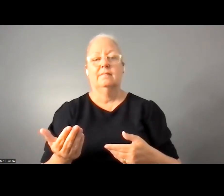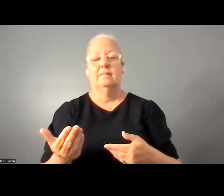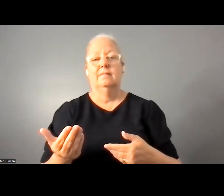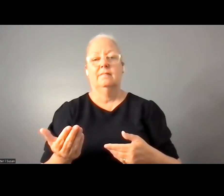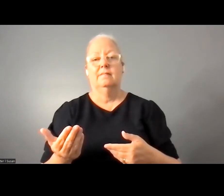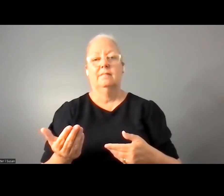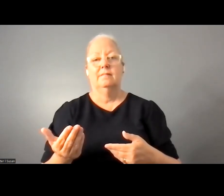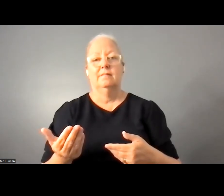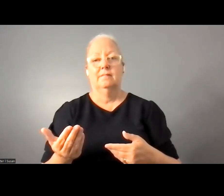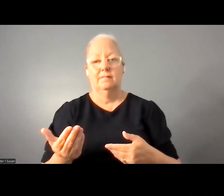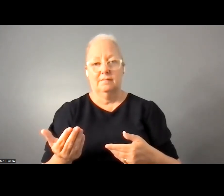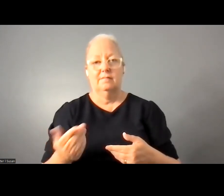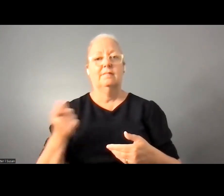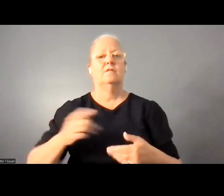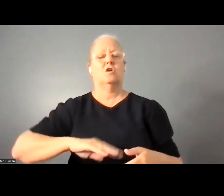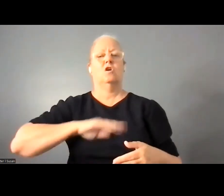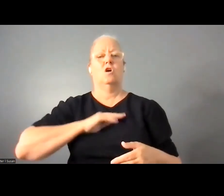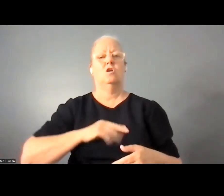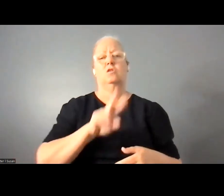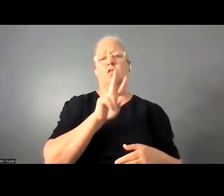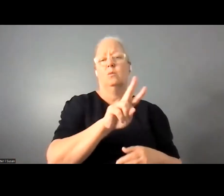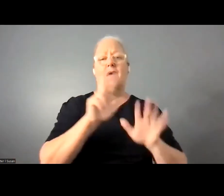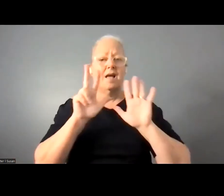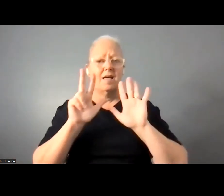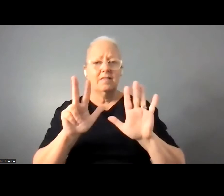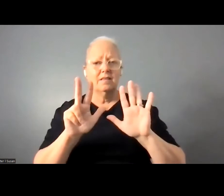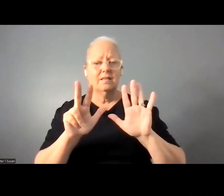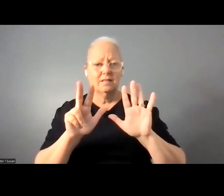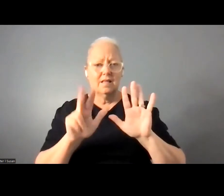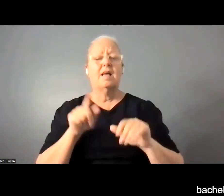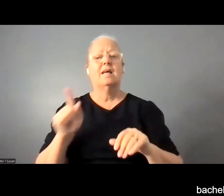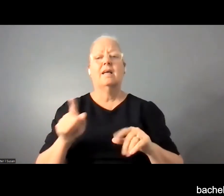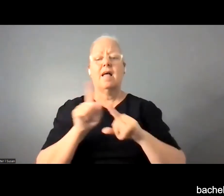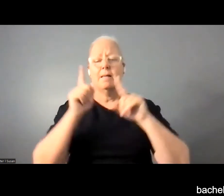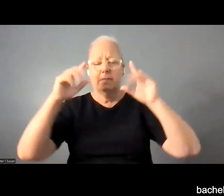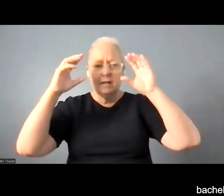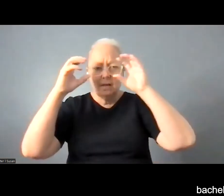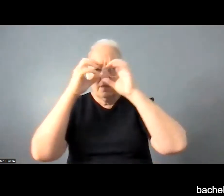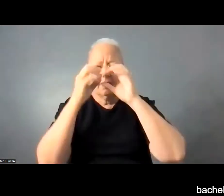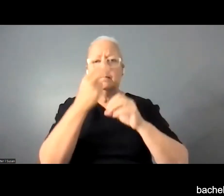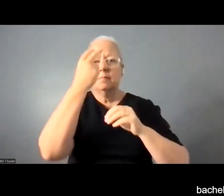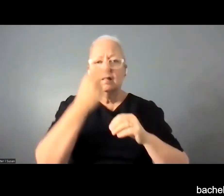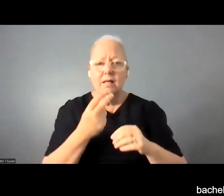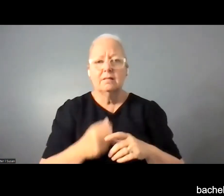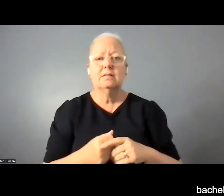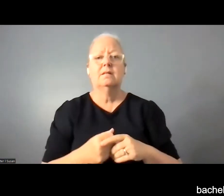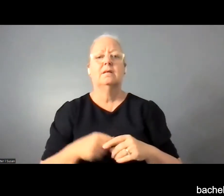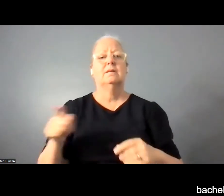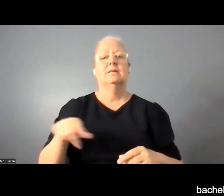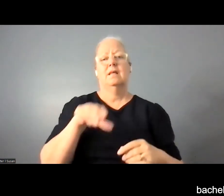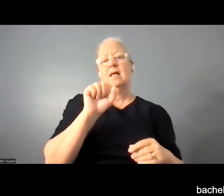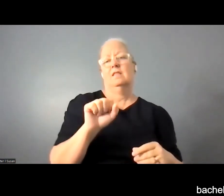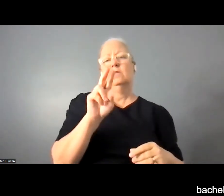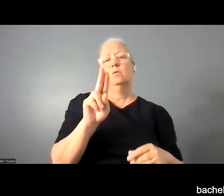-year-old, has a progressive deaf-blindness, completed her Bachelor's of Arts and Diploma